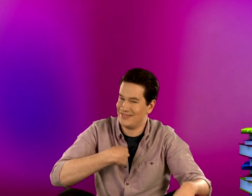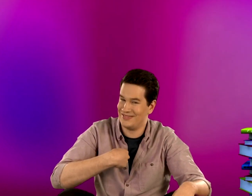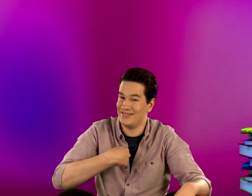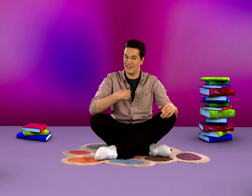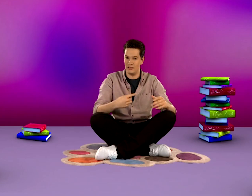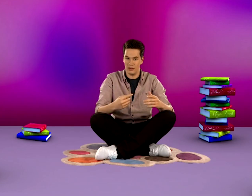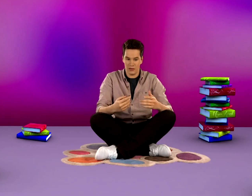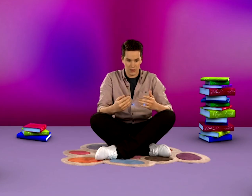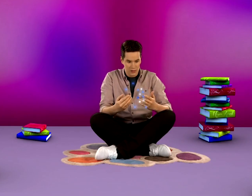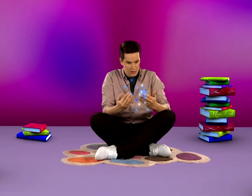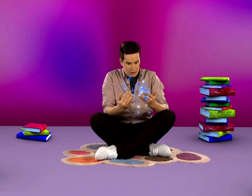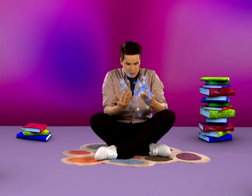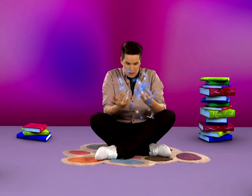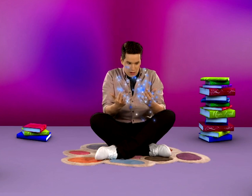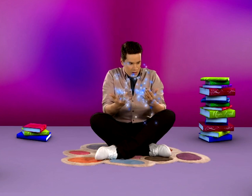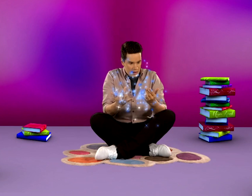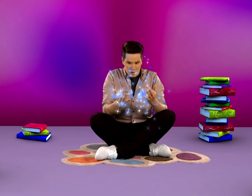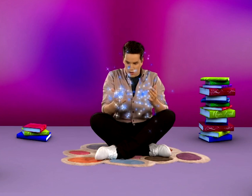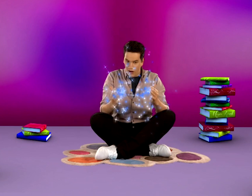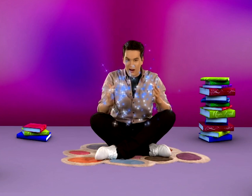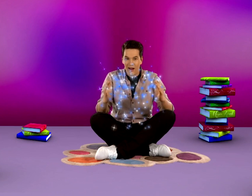Simon, look what my hands can do.